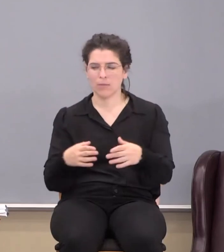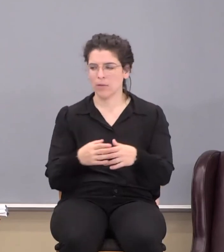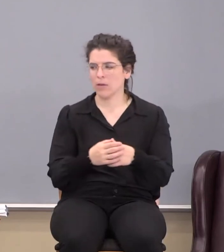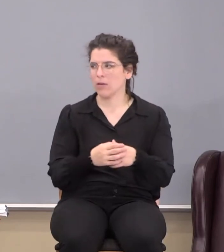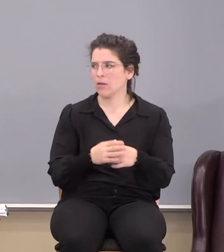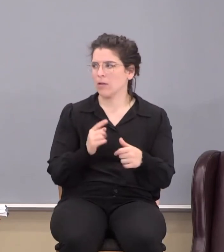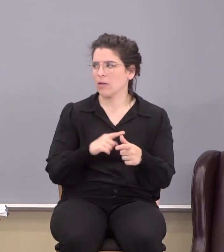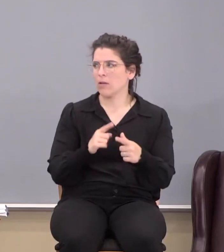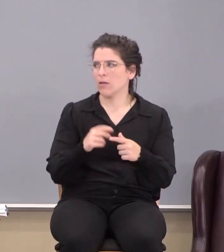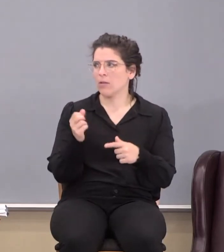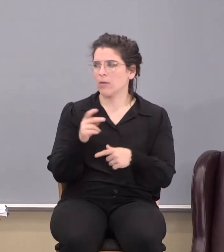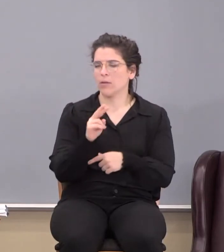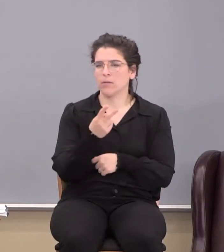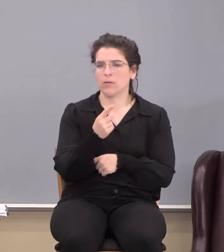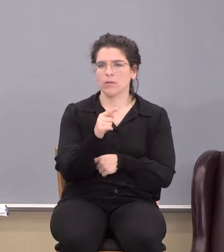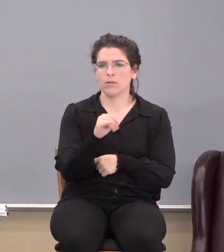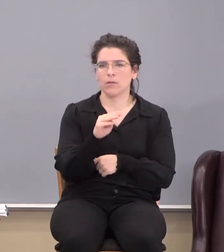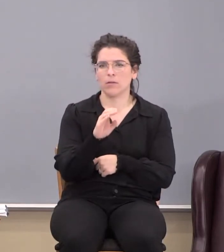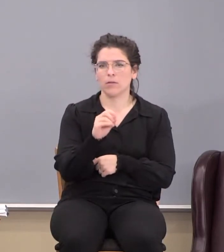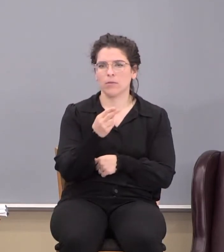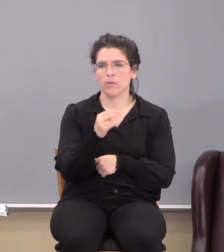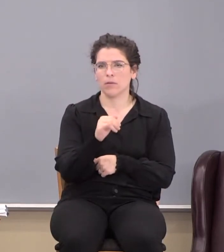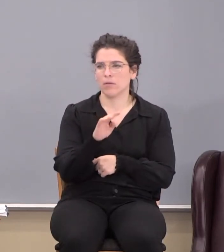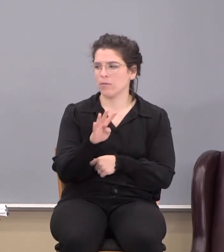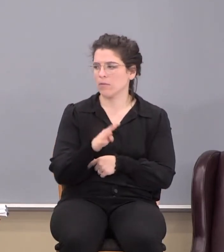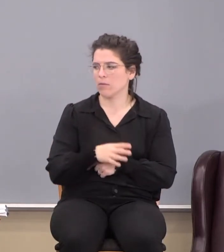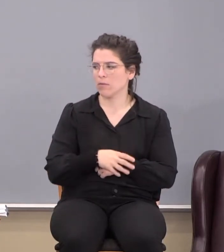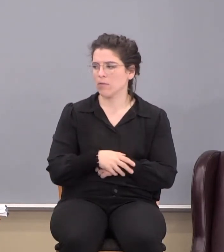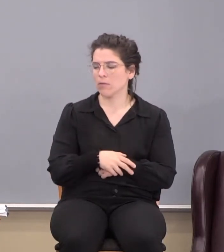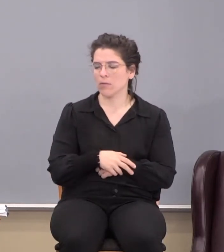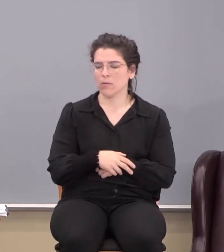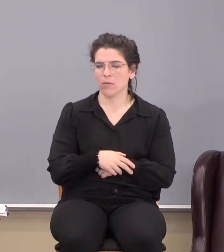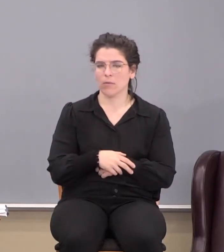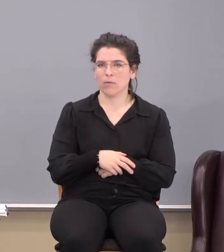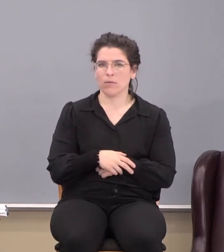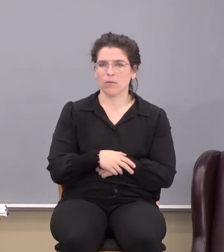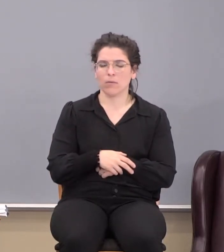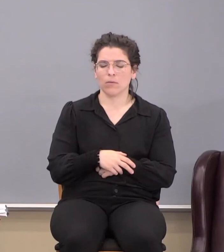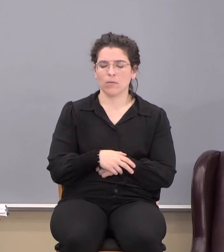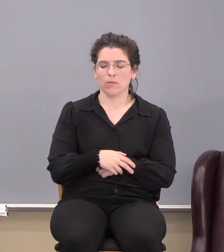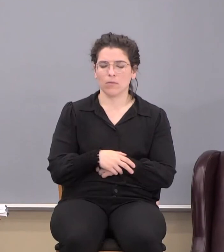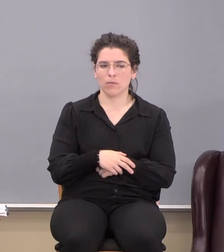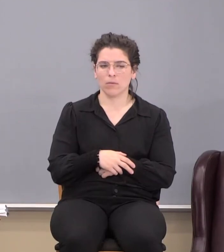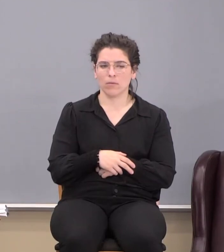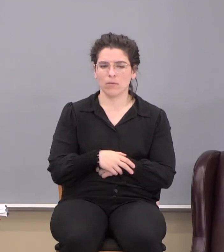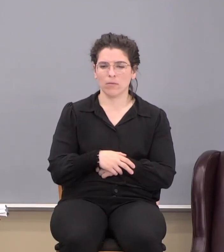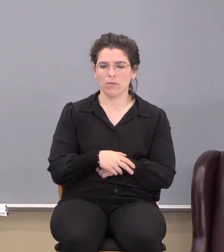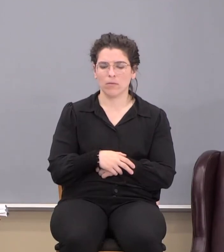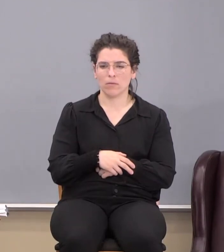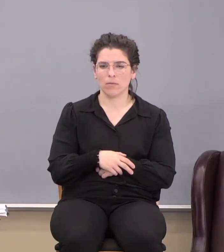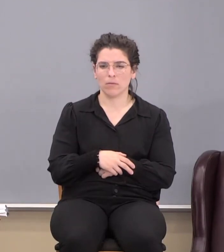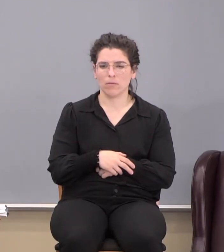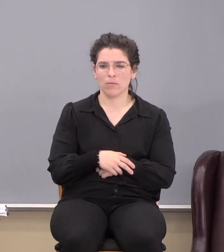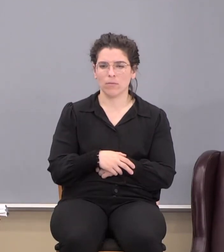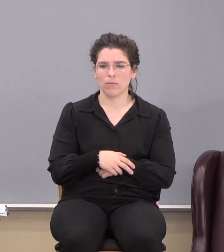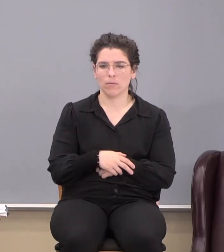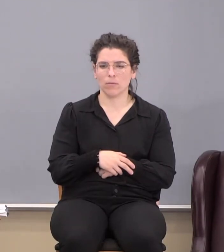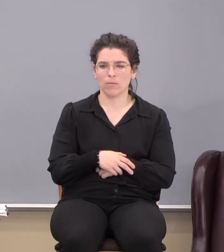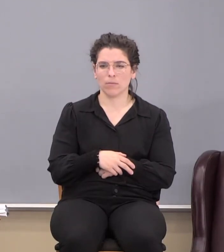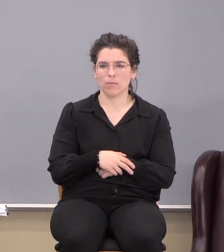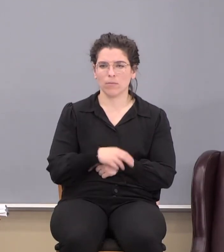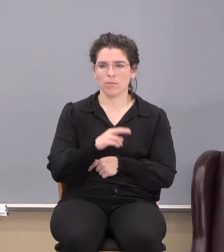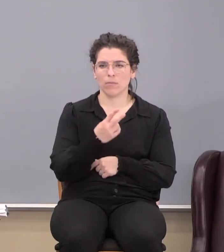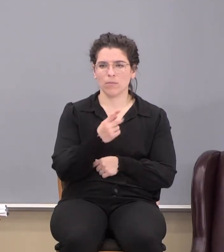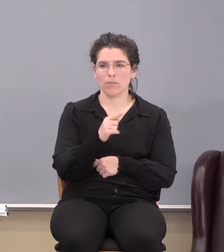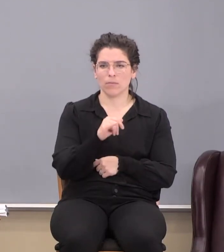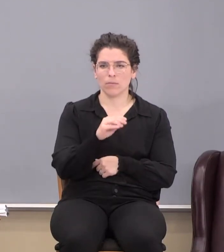And then go back to 2 Timothy chapter 4. So notice what he says. 2 Timothy chapter 4 verse